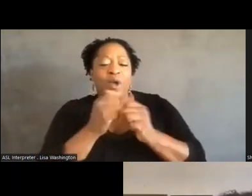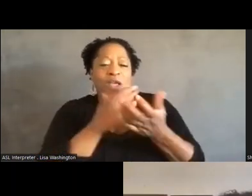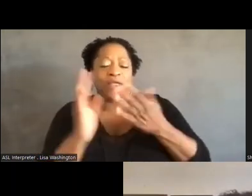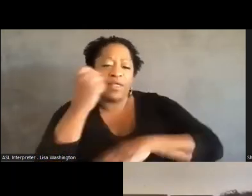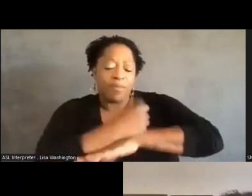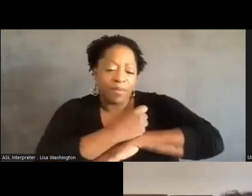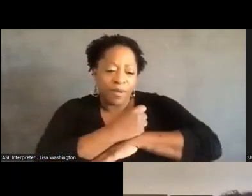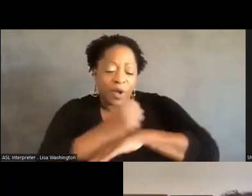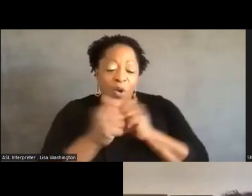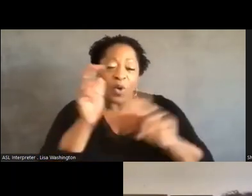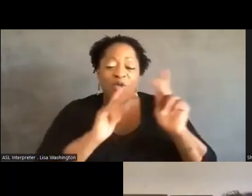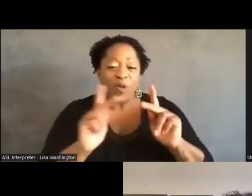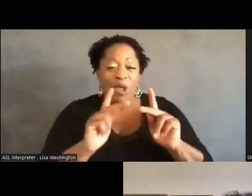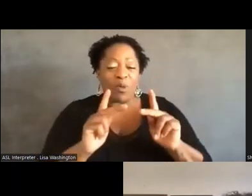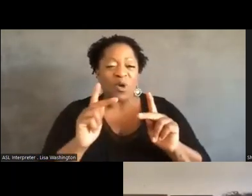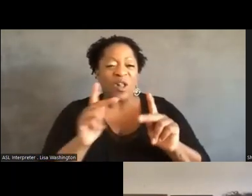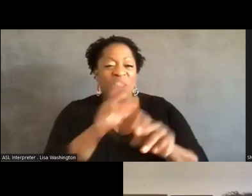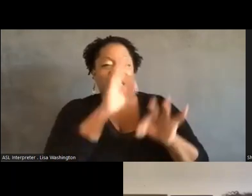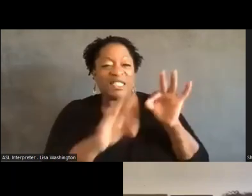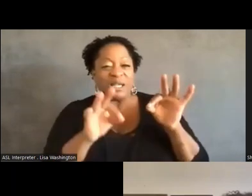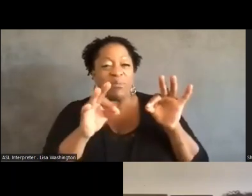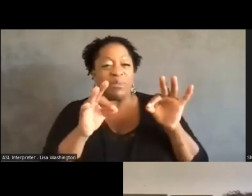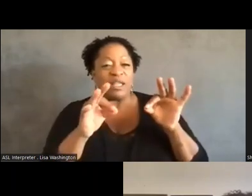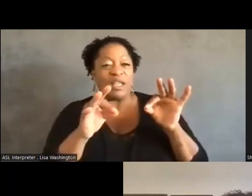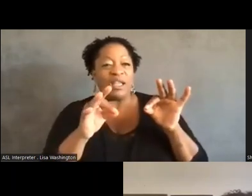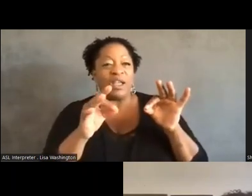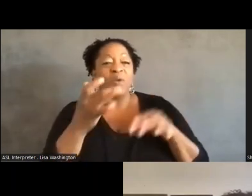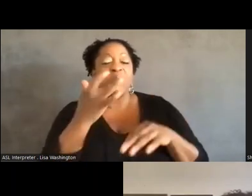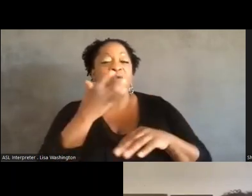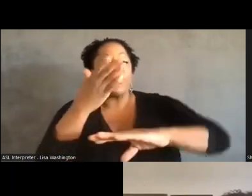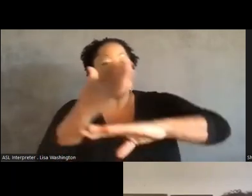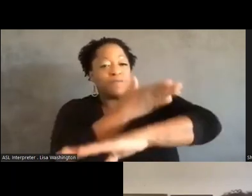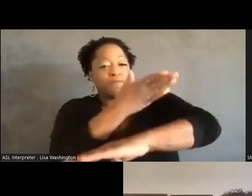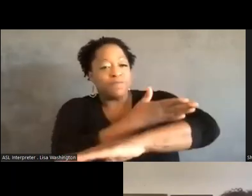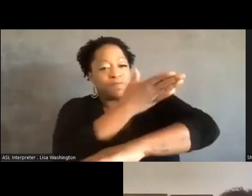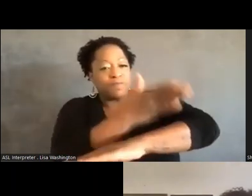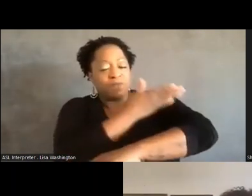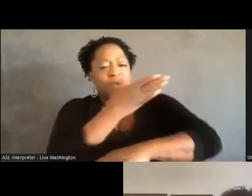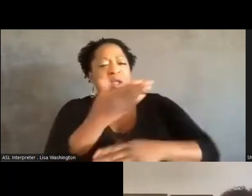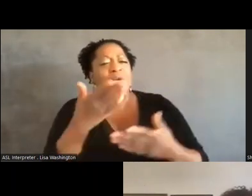abolitionists. So maybe I'll start with Rachel and then we'll kick it off there.